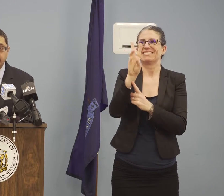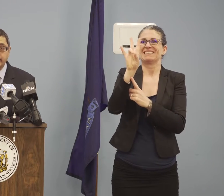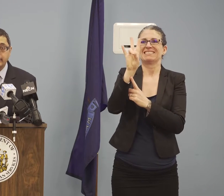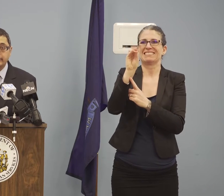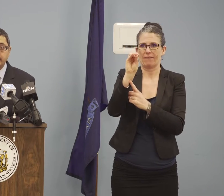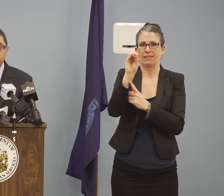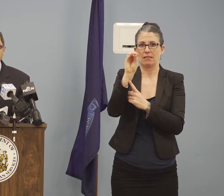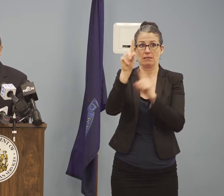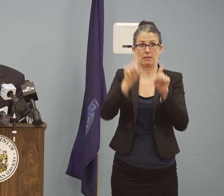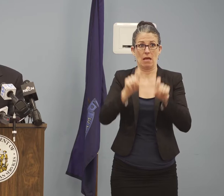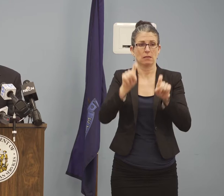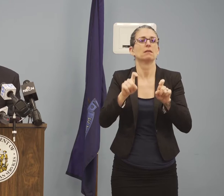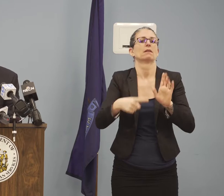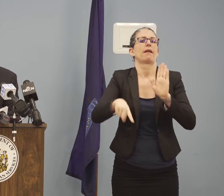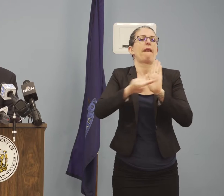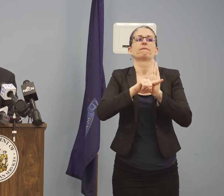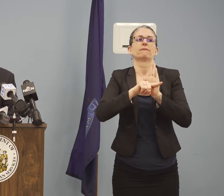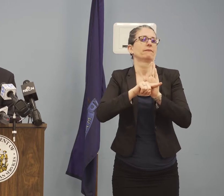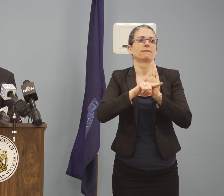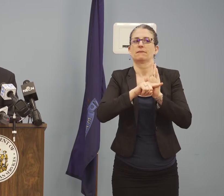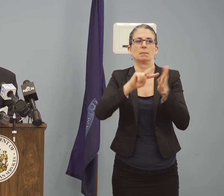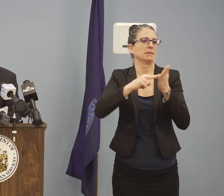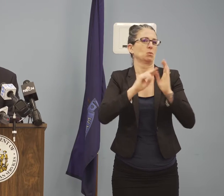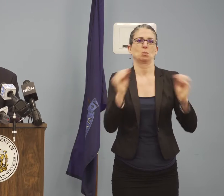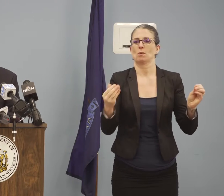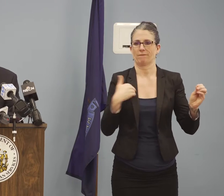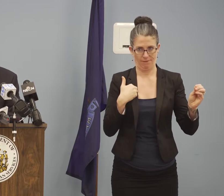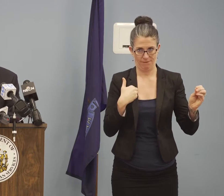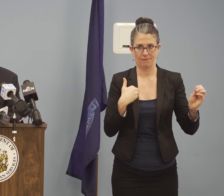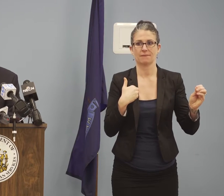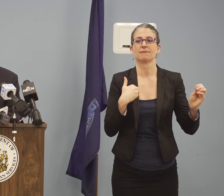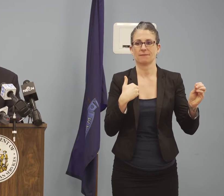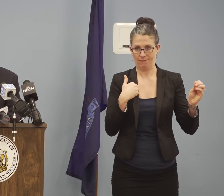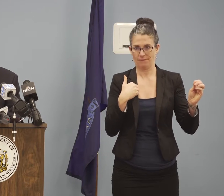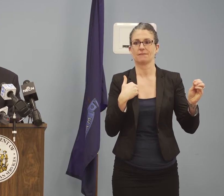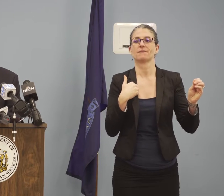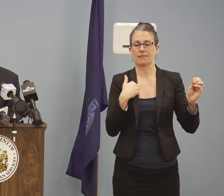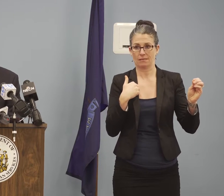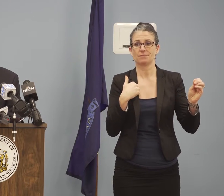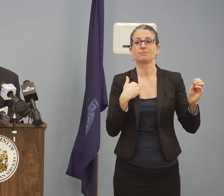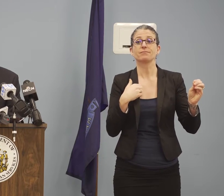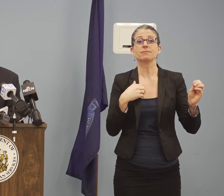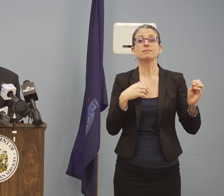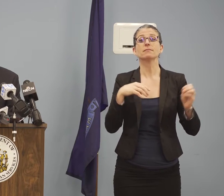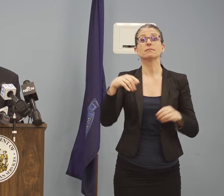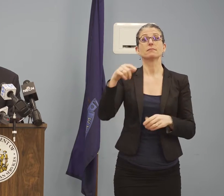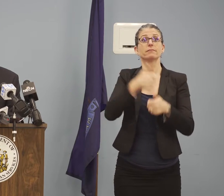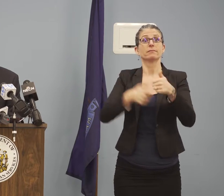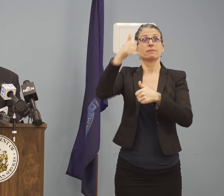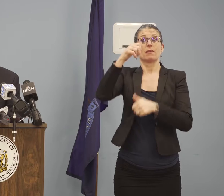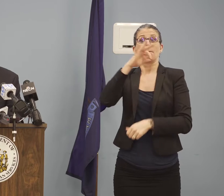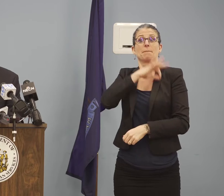The Maine CDC staff and our epidemiologists have fielded approximately 2